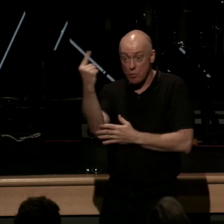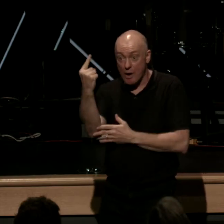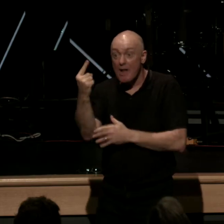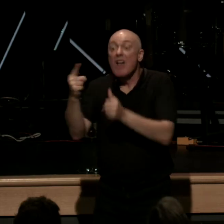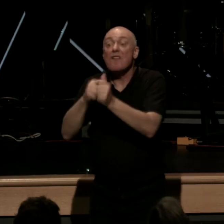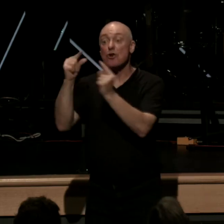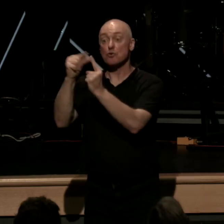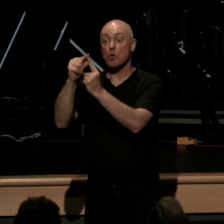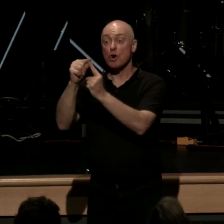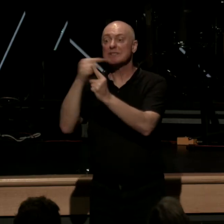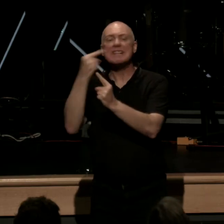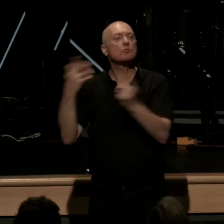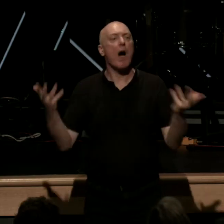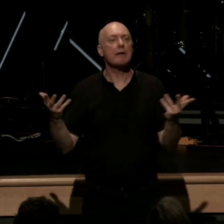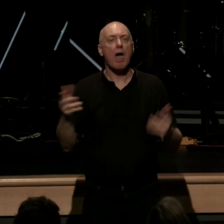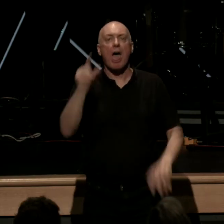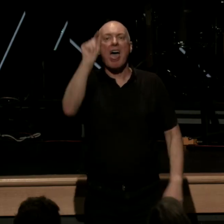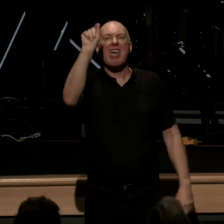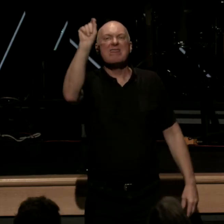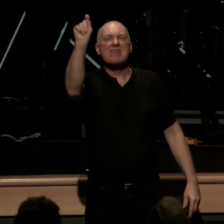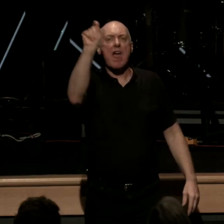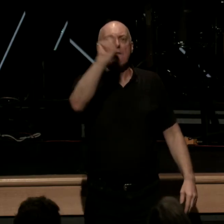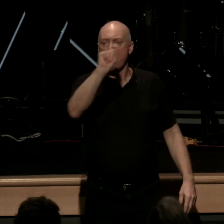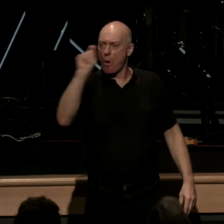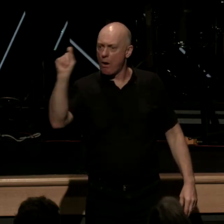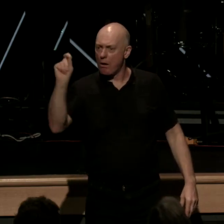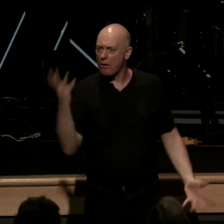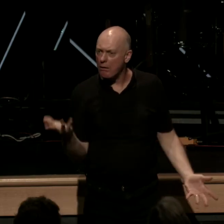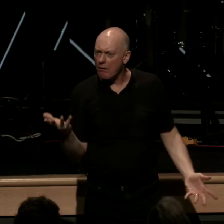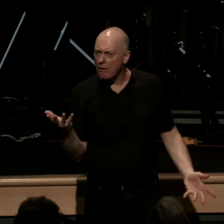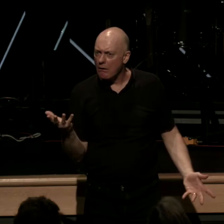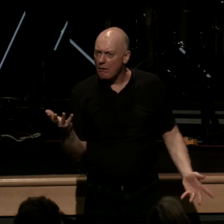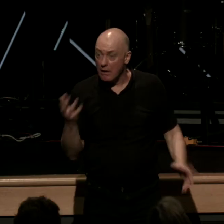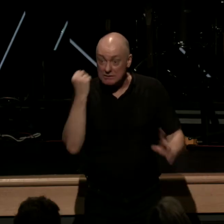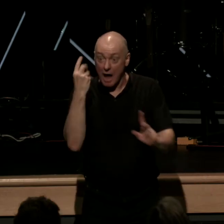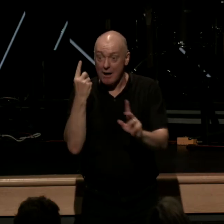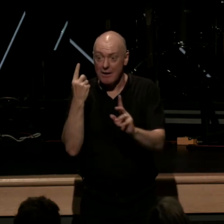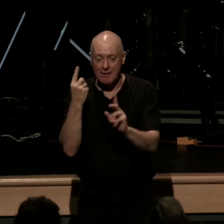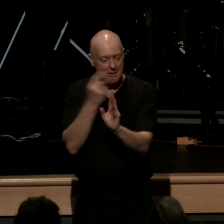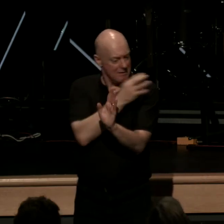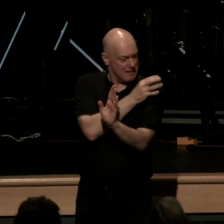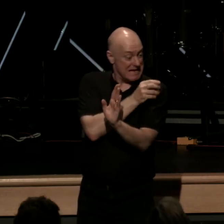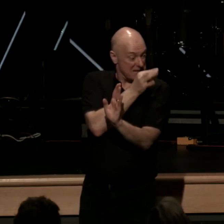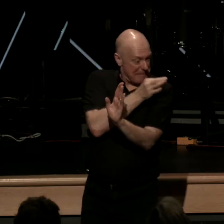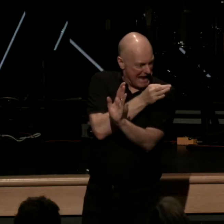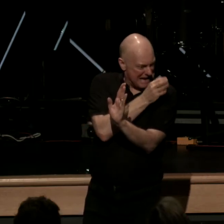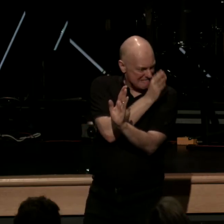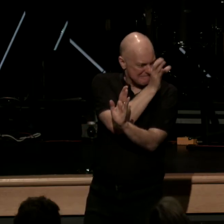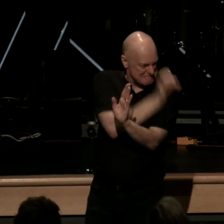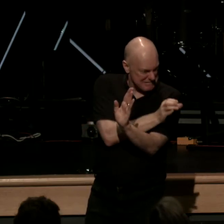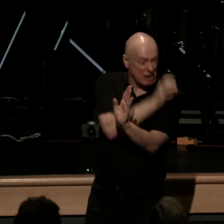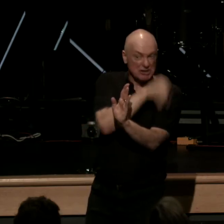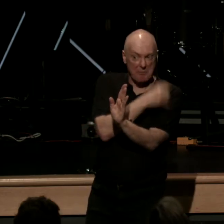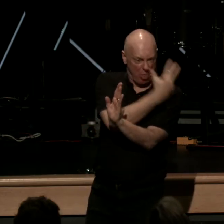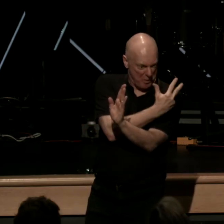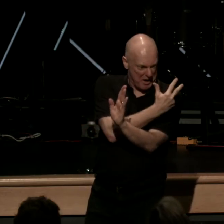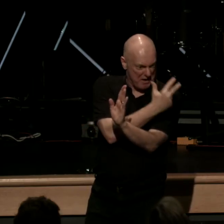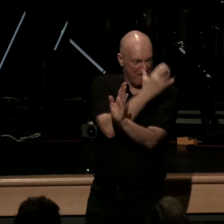verse 1 what is it therefore see what he's doing now he's got this massive train of momentum of